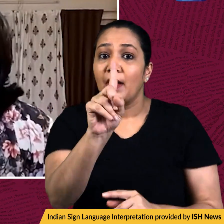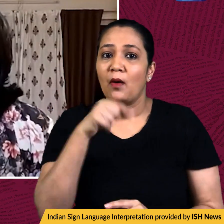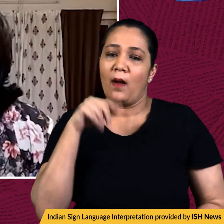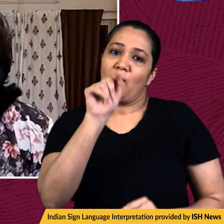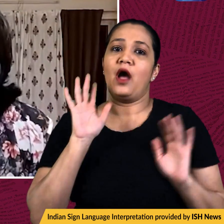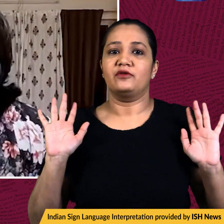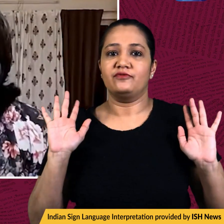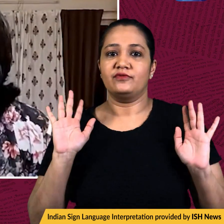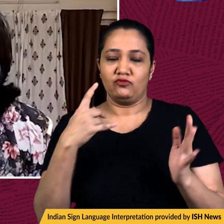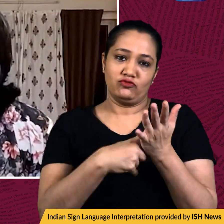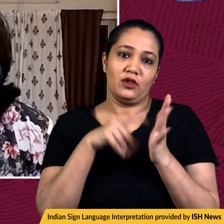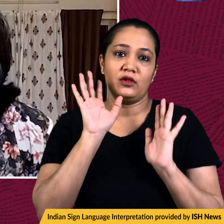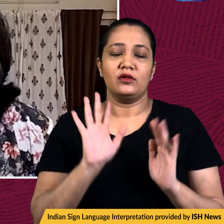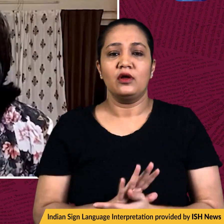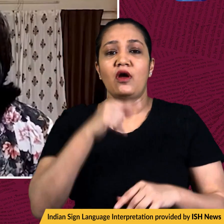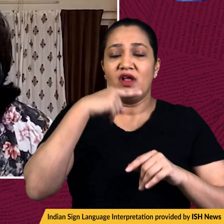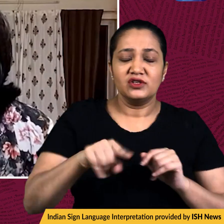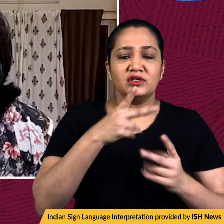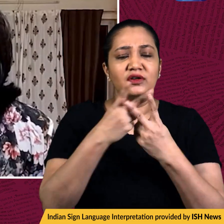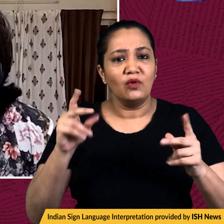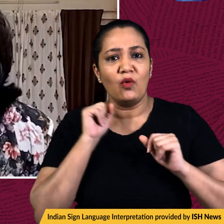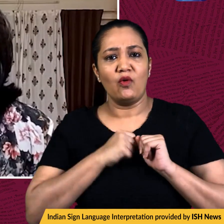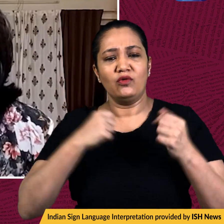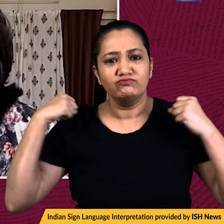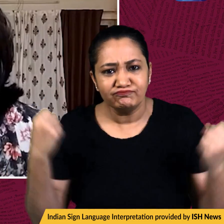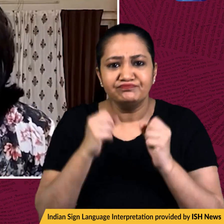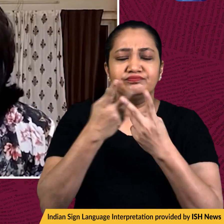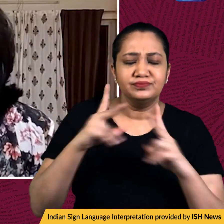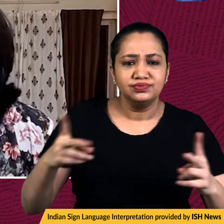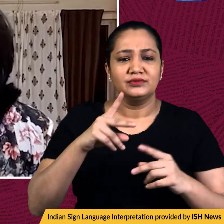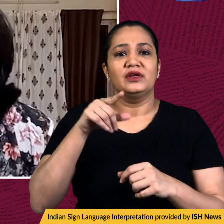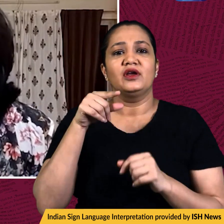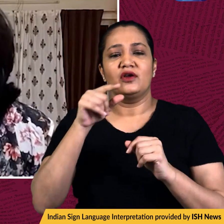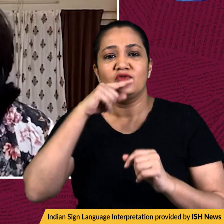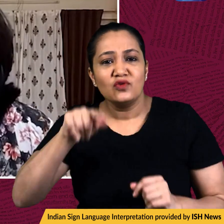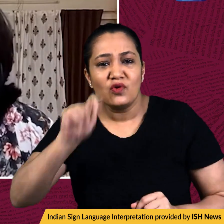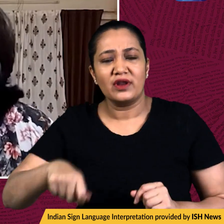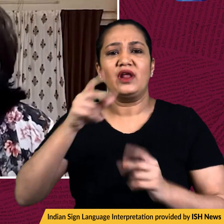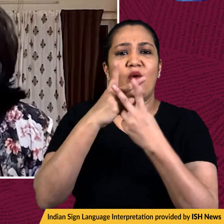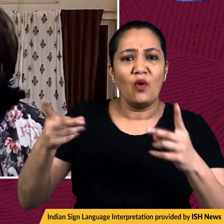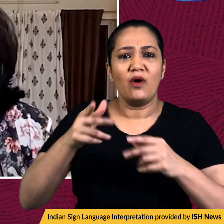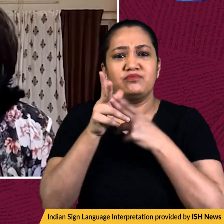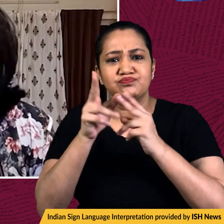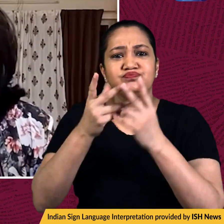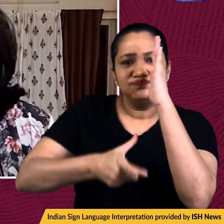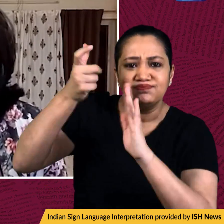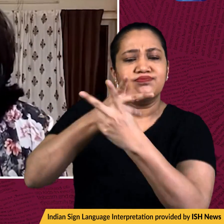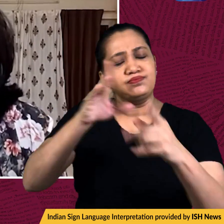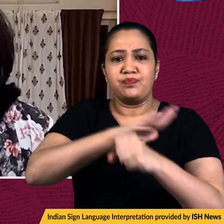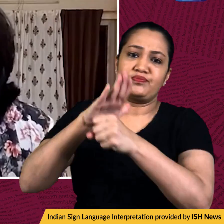He said that Russia will continue to press its effort to destroy Ukraine's military infrastructure. Now, the first